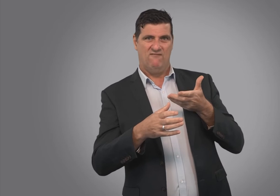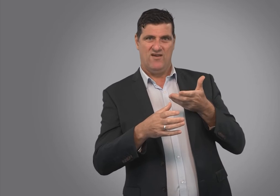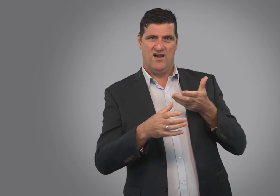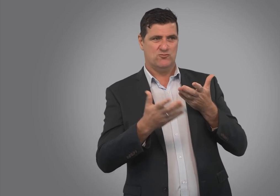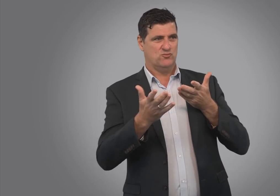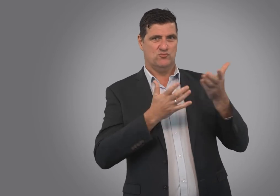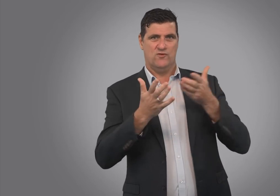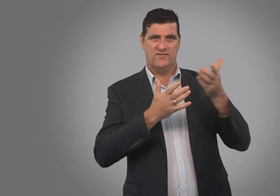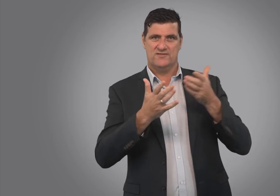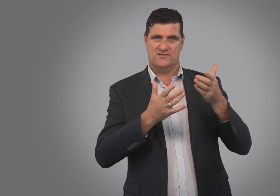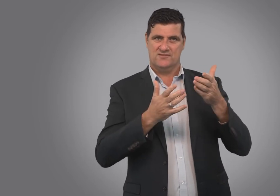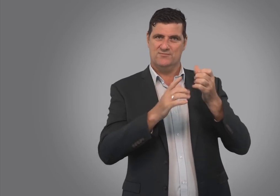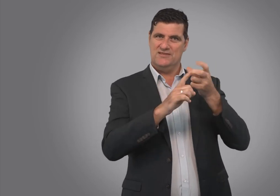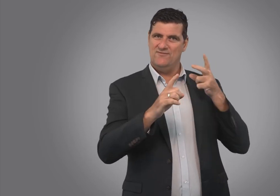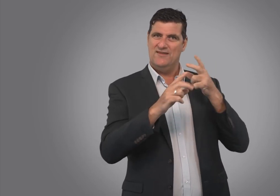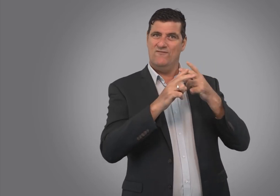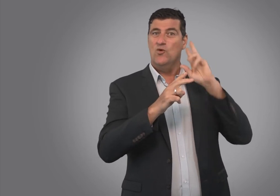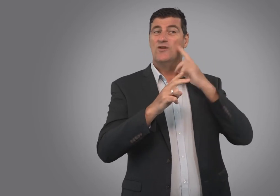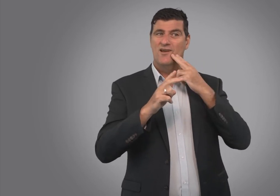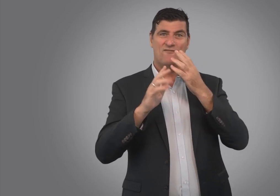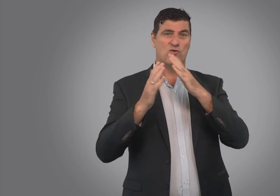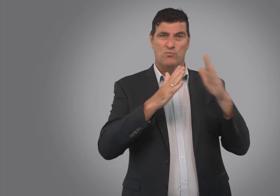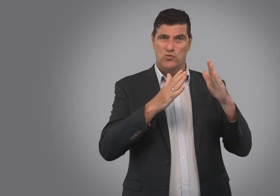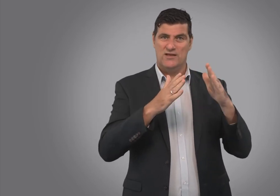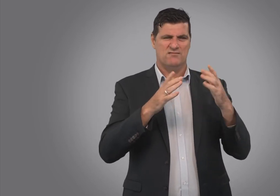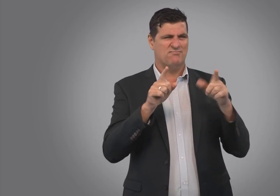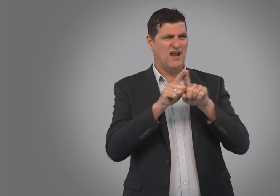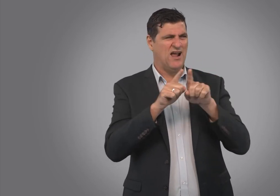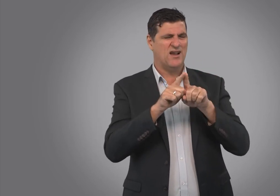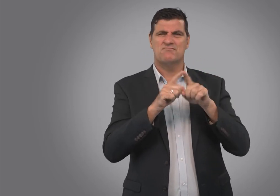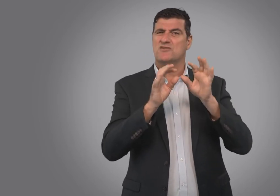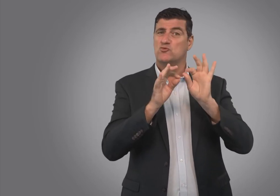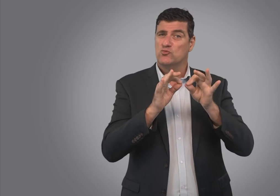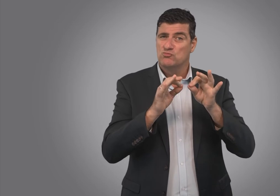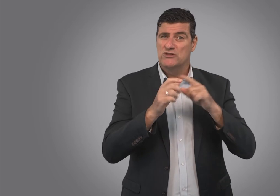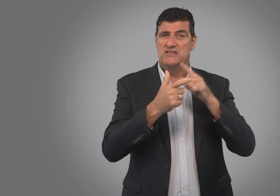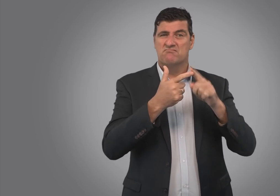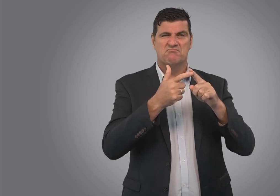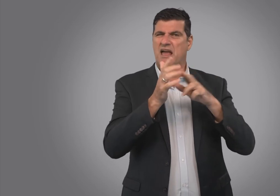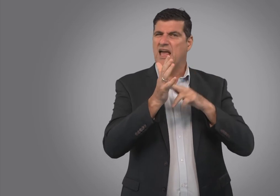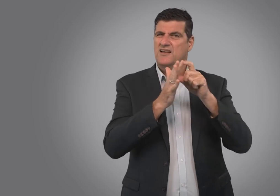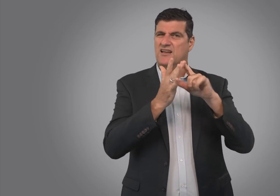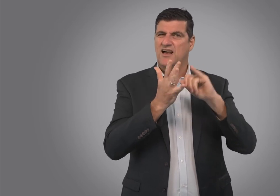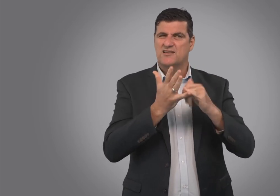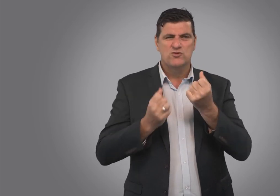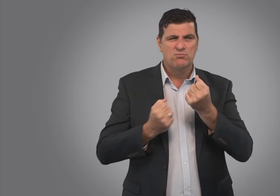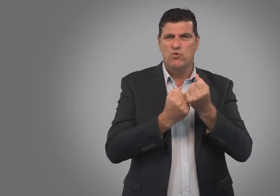specifically for the Deaf community, like interpreting, NDIS, support services and others.